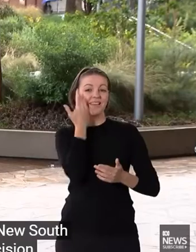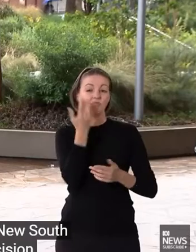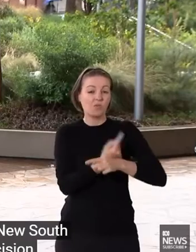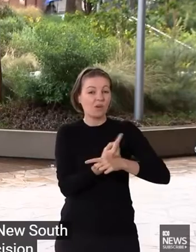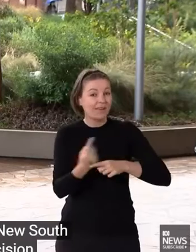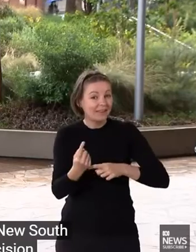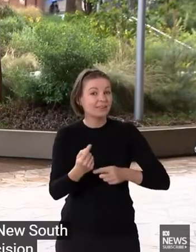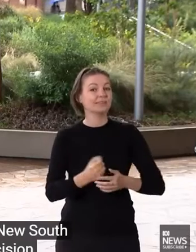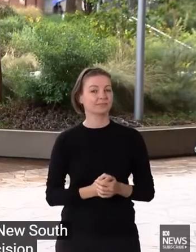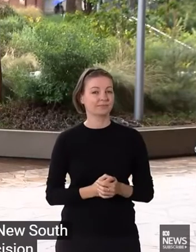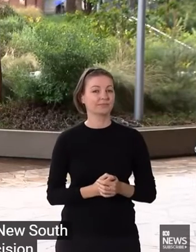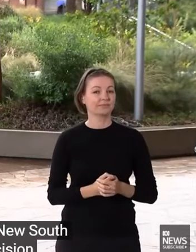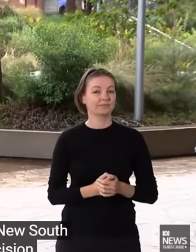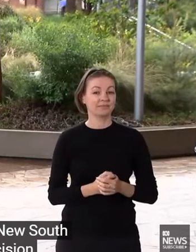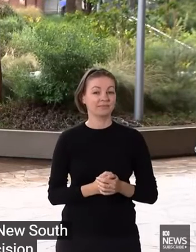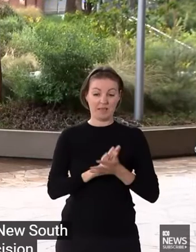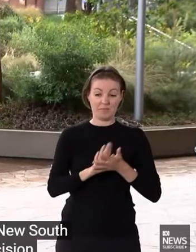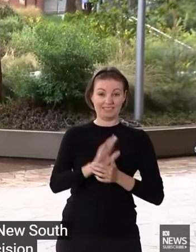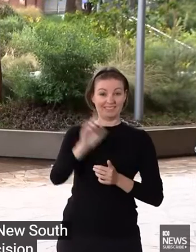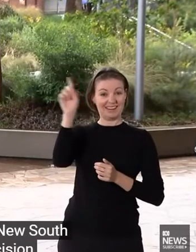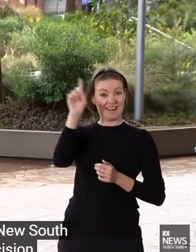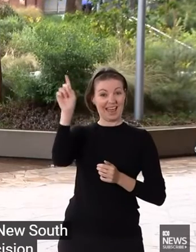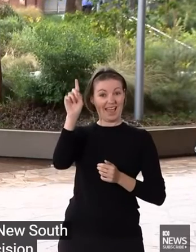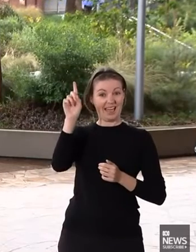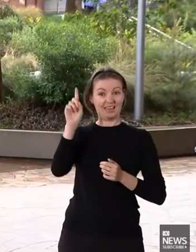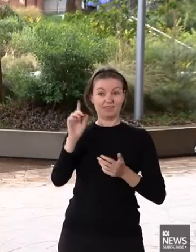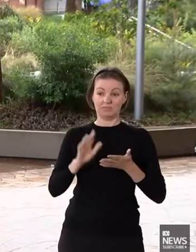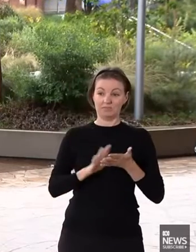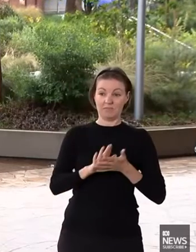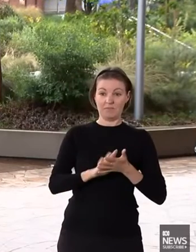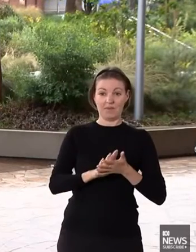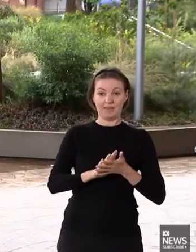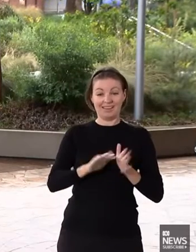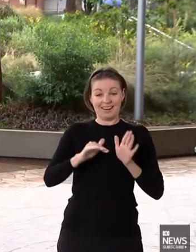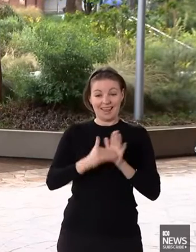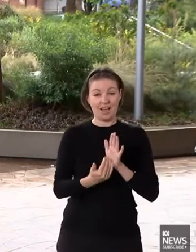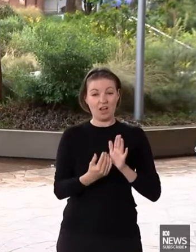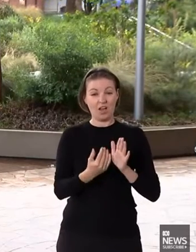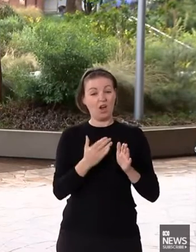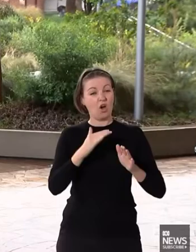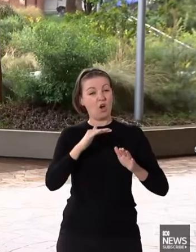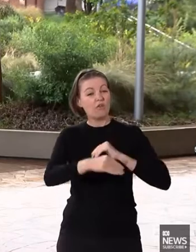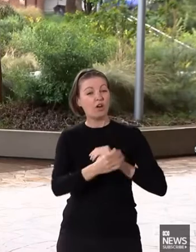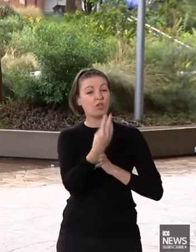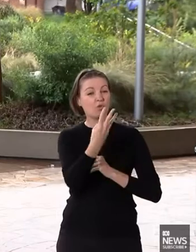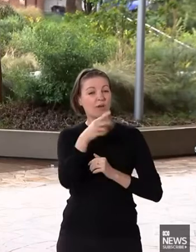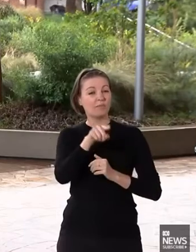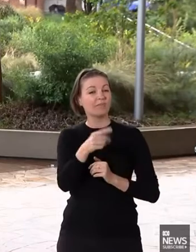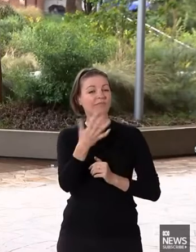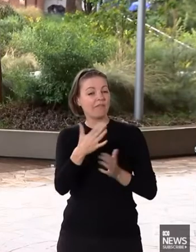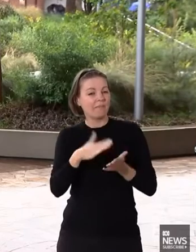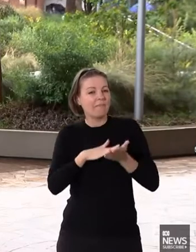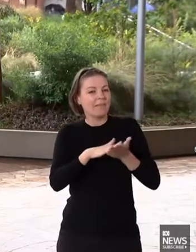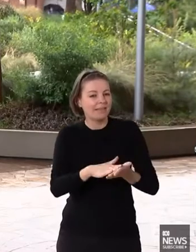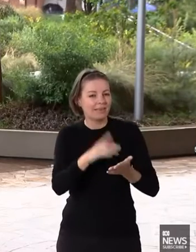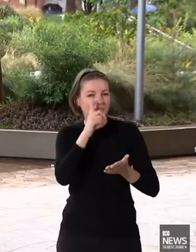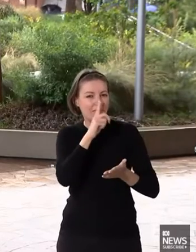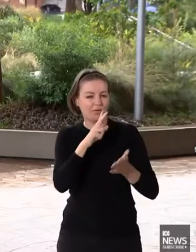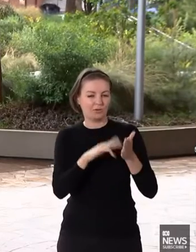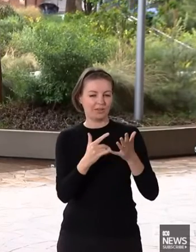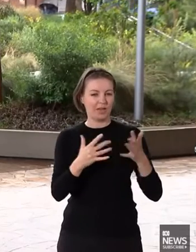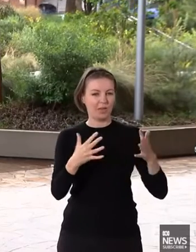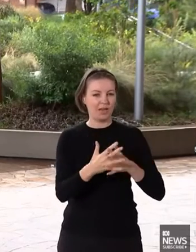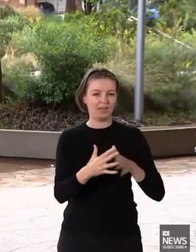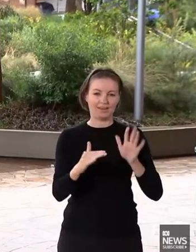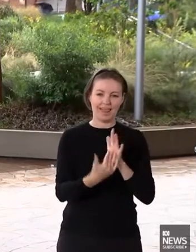decision will enable over three and a half million more people from our state to be eligible